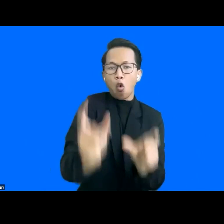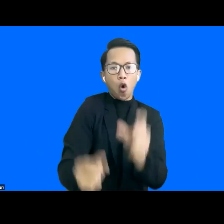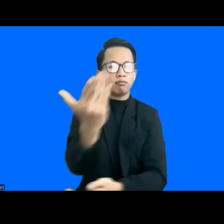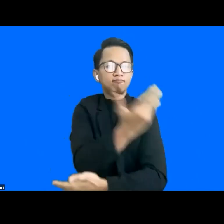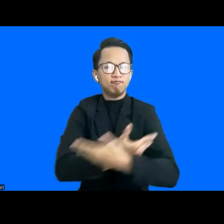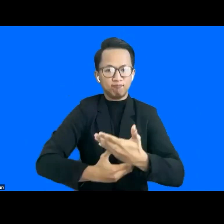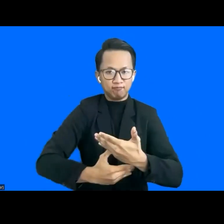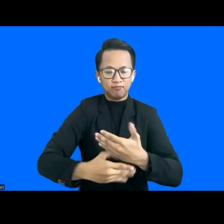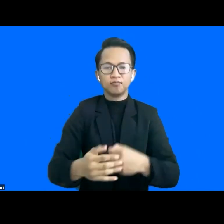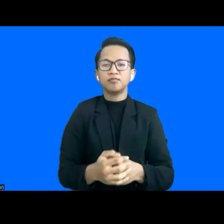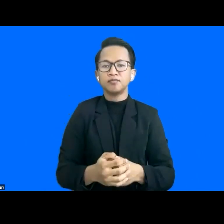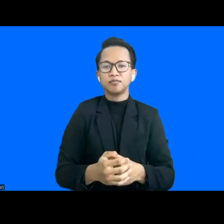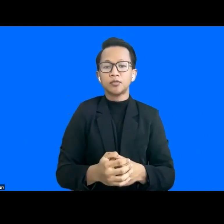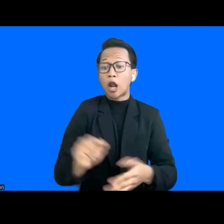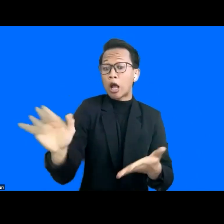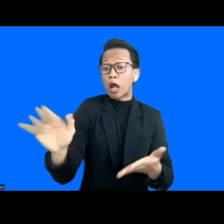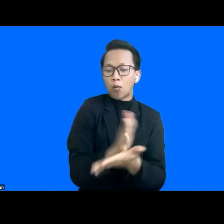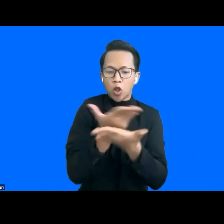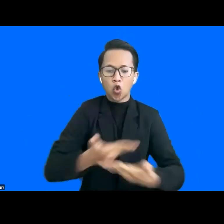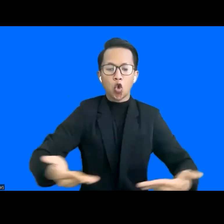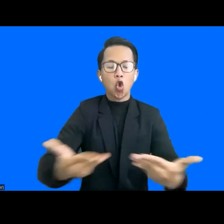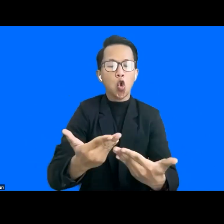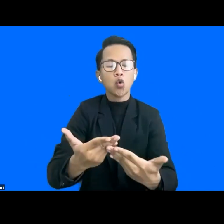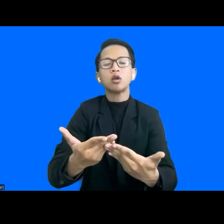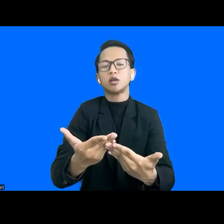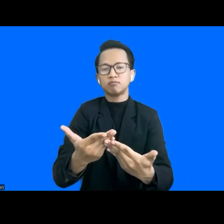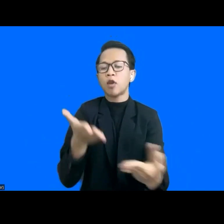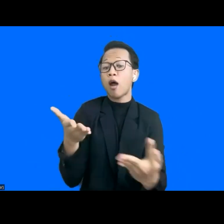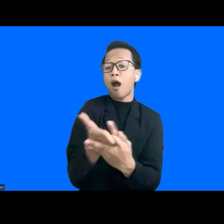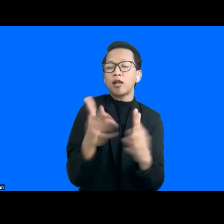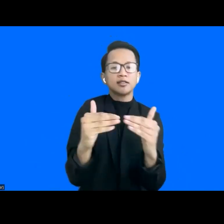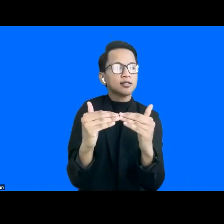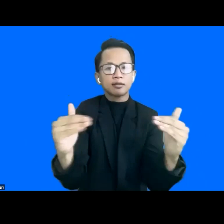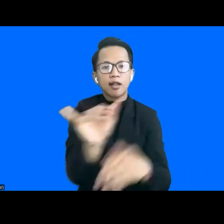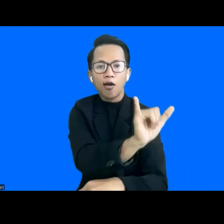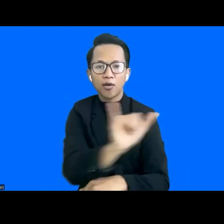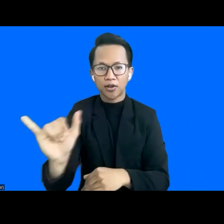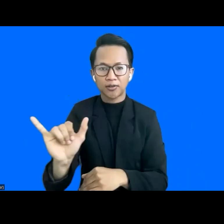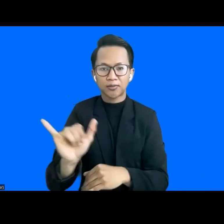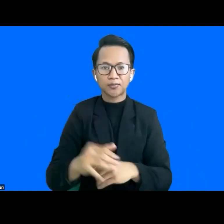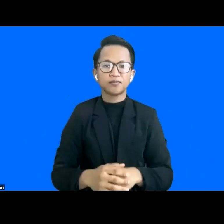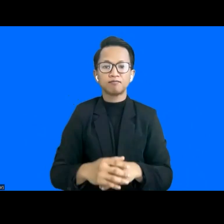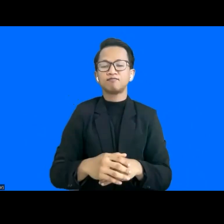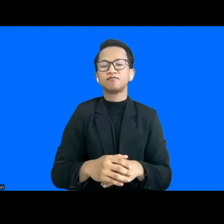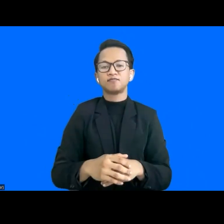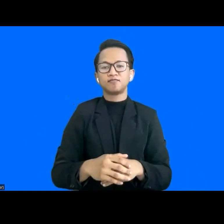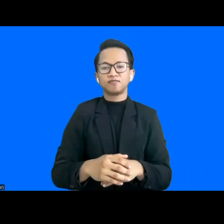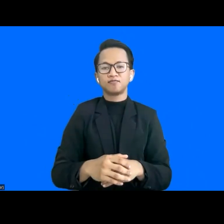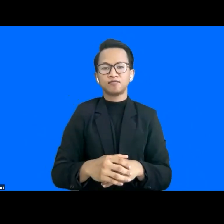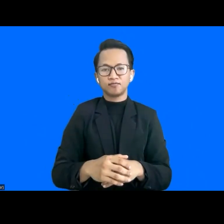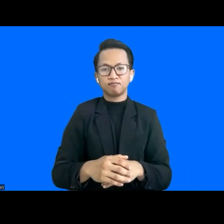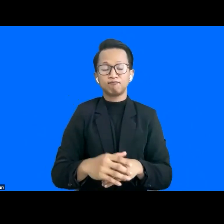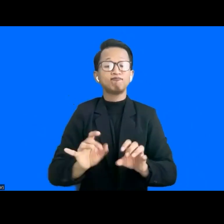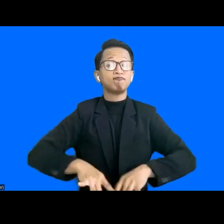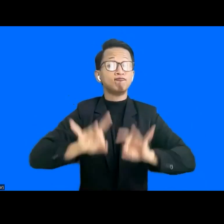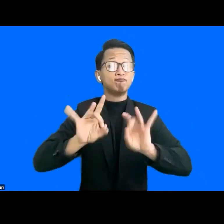social opportunities for persons with disabilities. Australia's partnership with area provides a platform to achieve this.